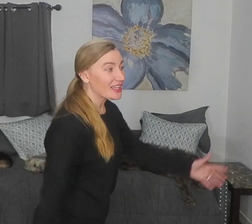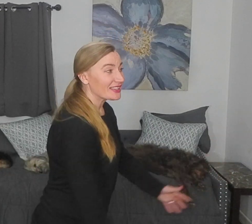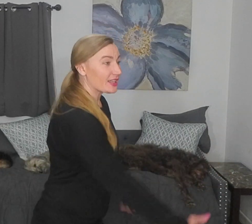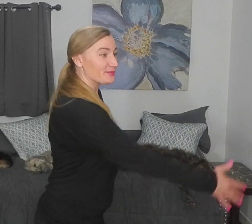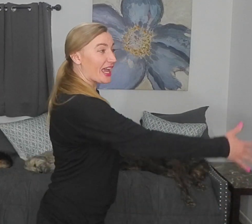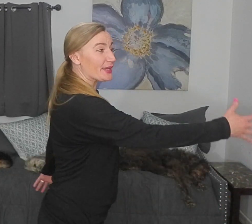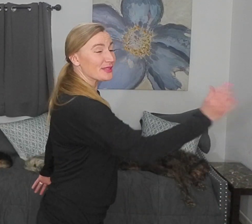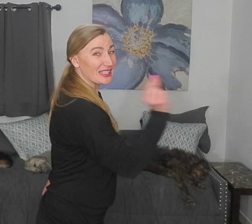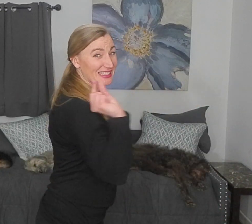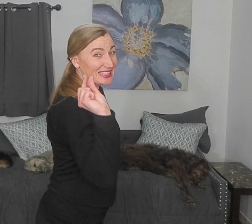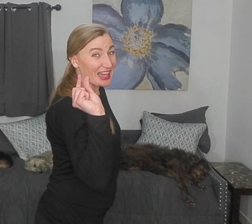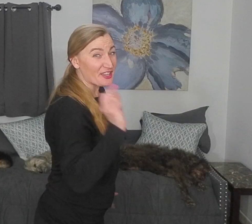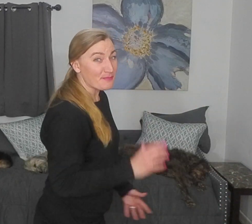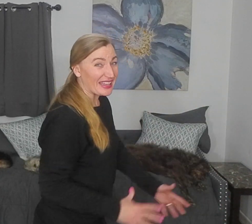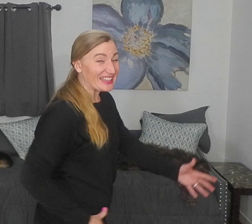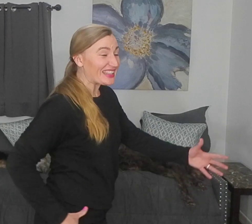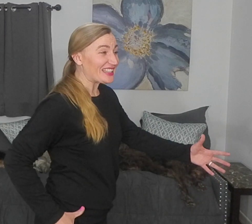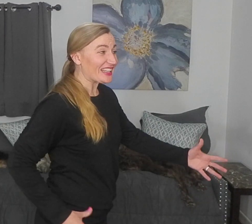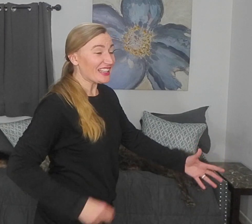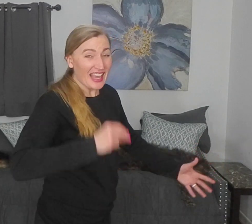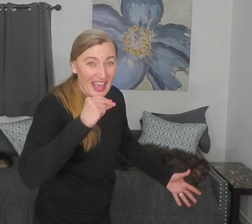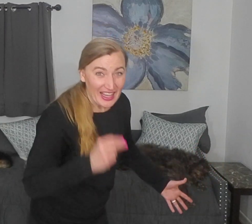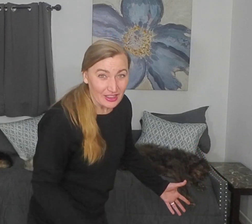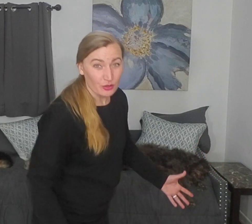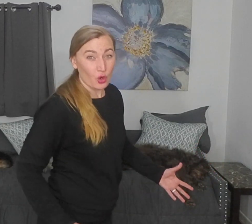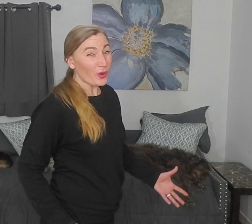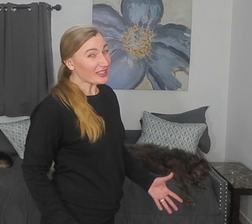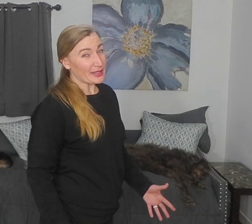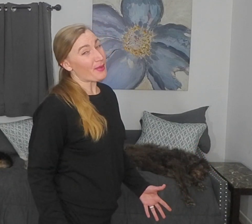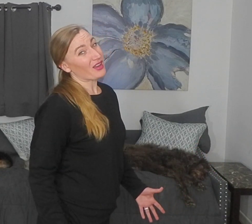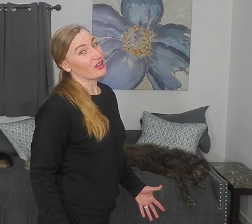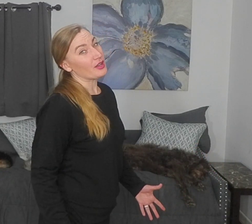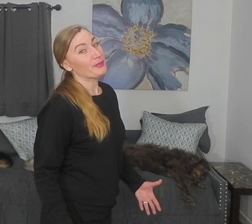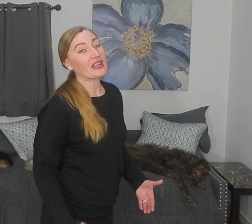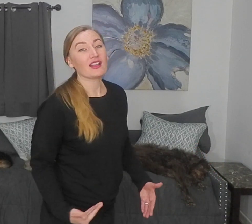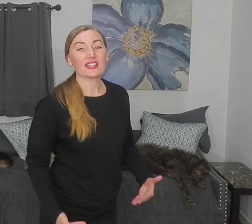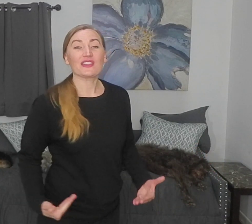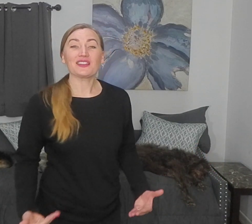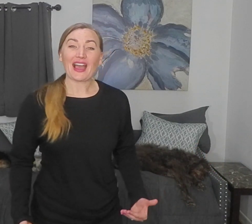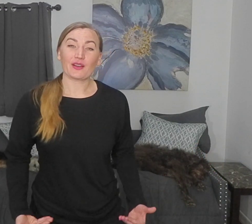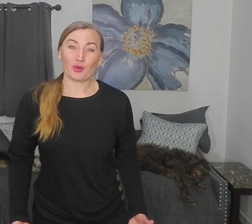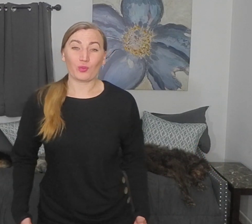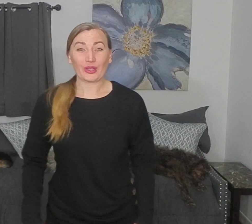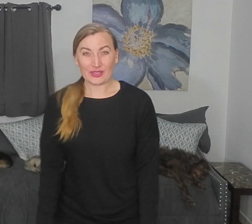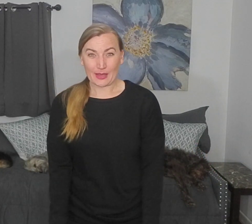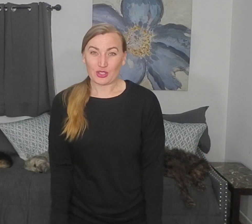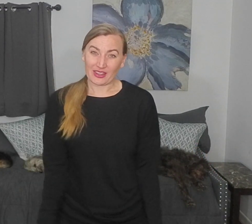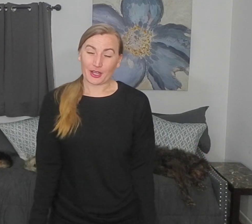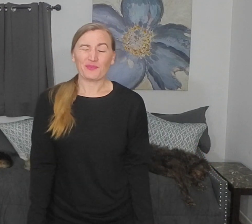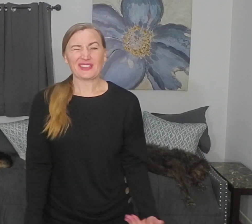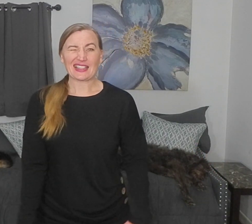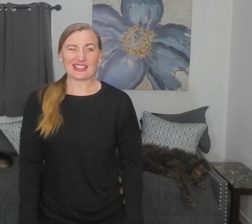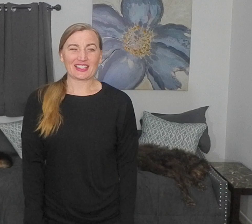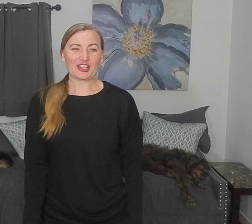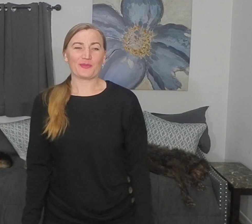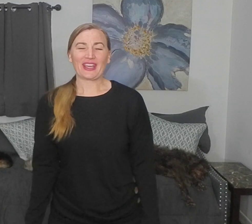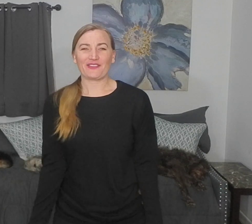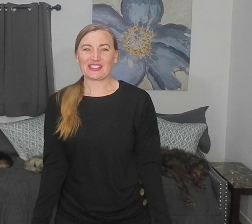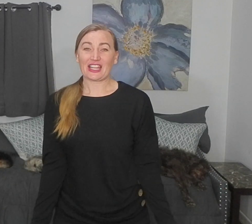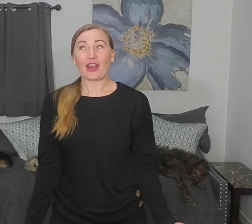sometimes a slight bend in the knee and they'll quickly buckle because of the lack of proprioception there. That's a clinical manifest air